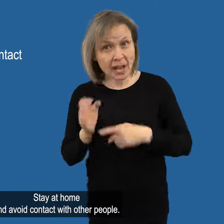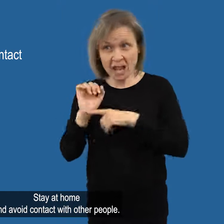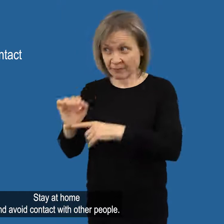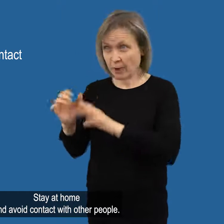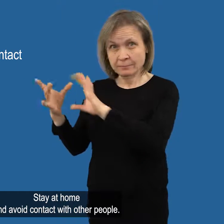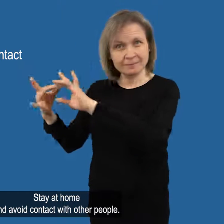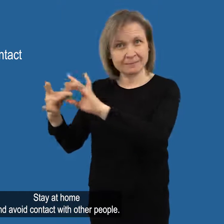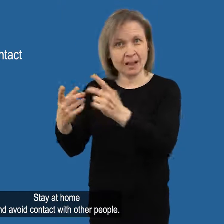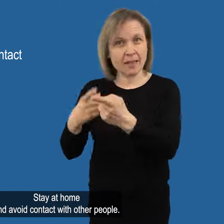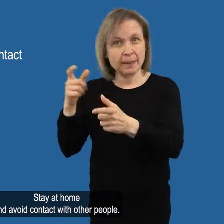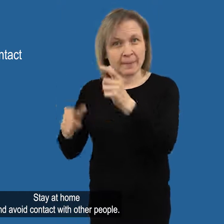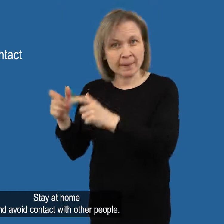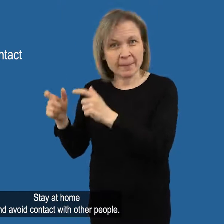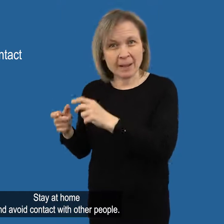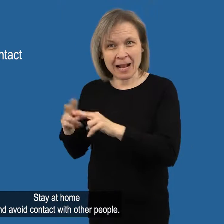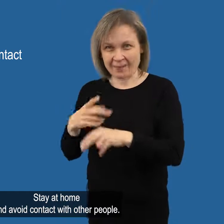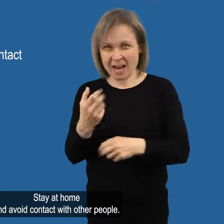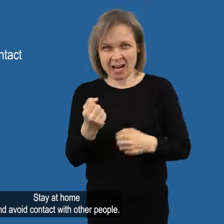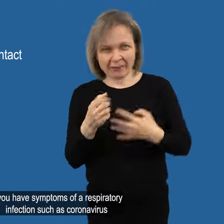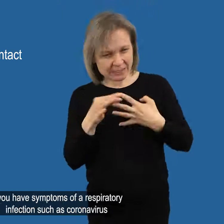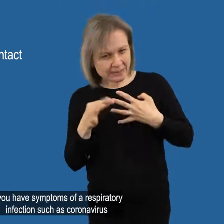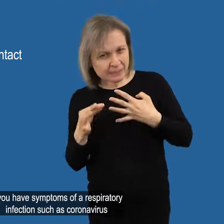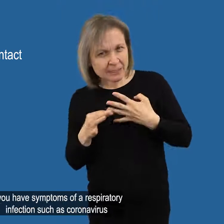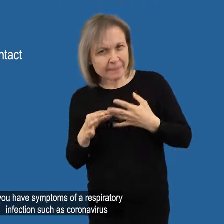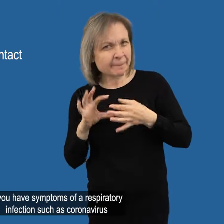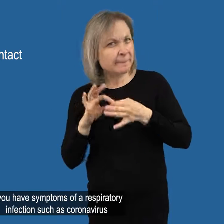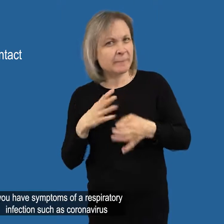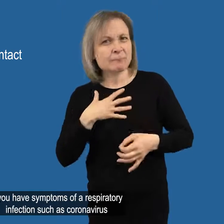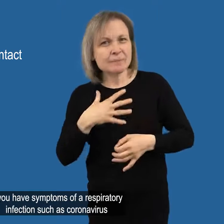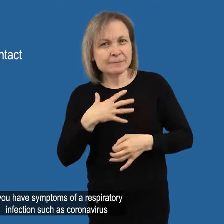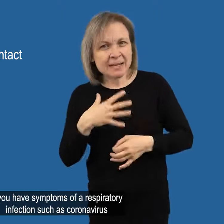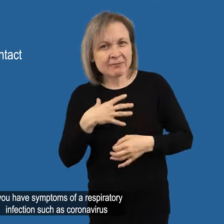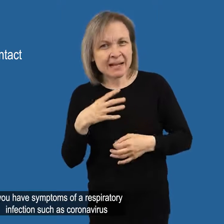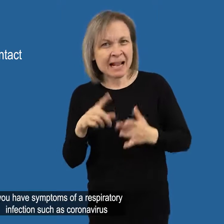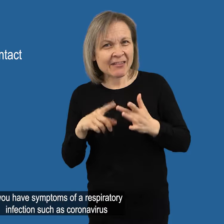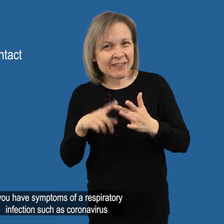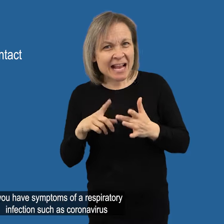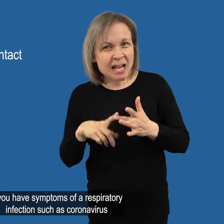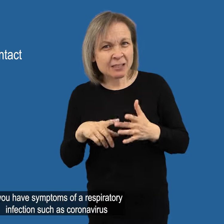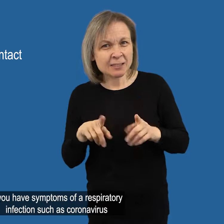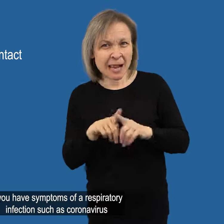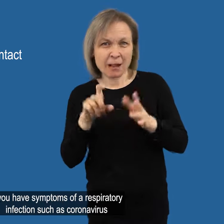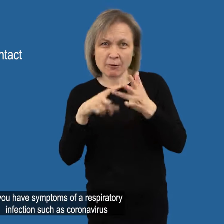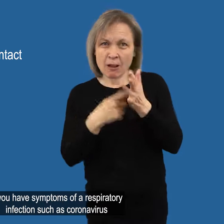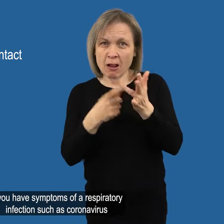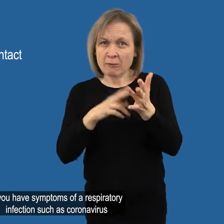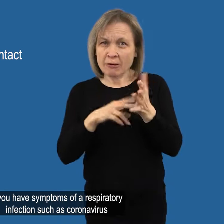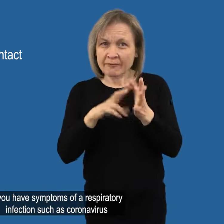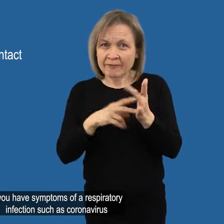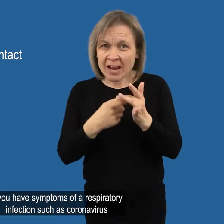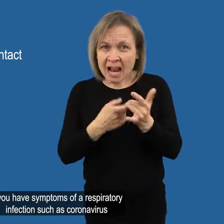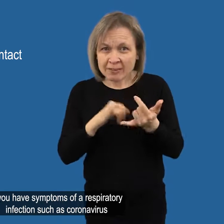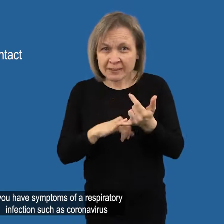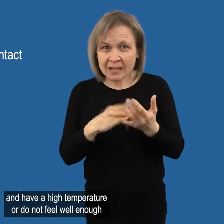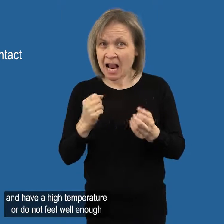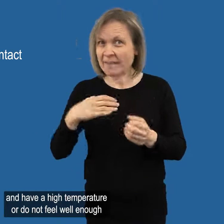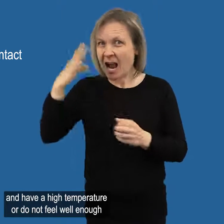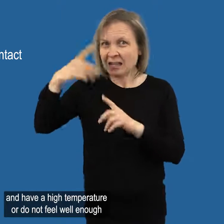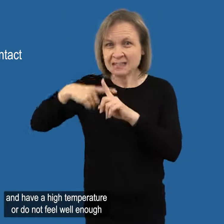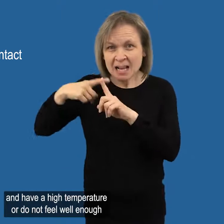Stay at home and avoid contact with other people For if you have symptoms of a respiratory infection such as coronavirus and have a high